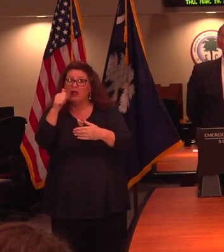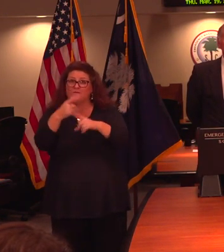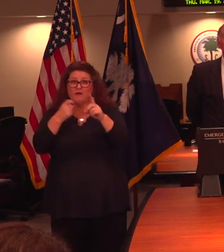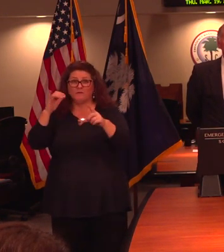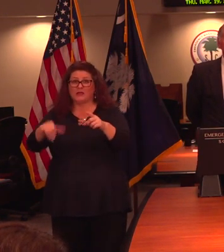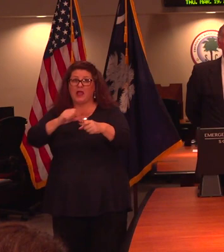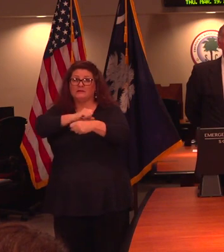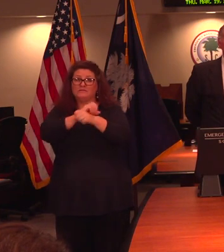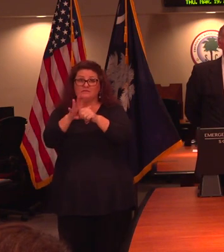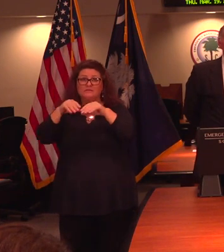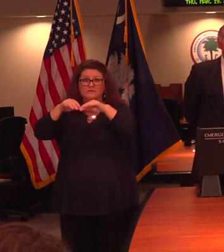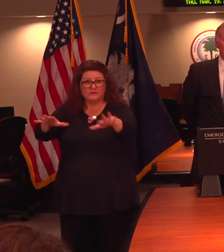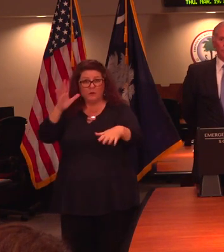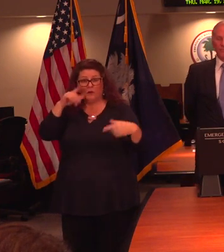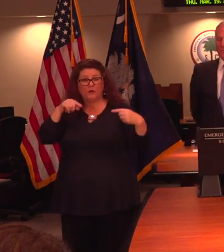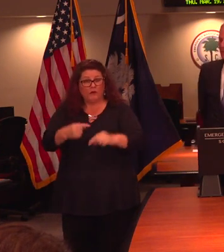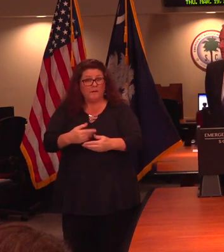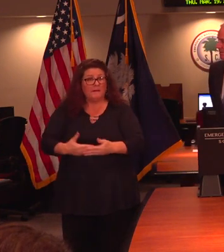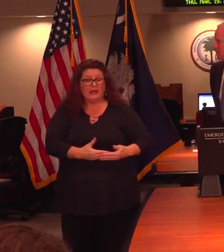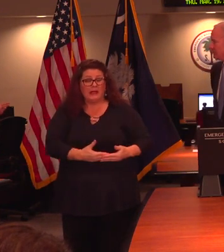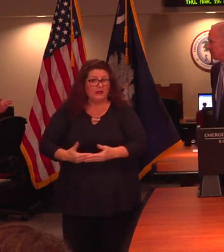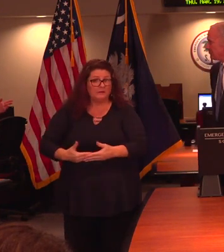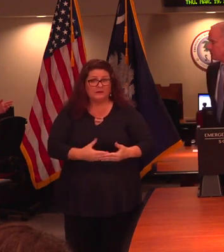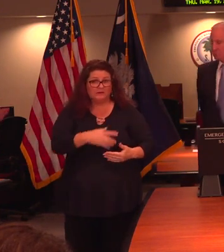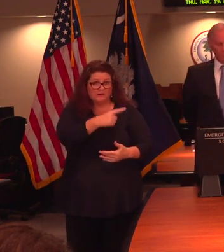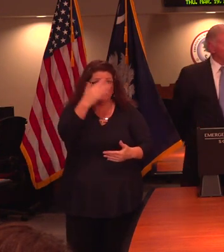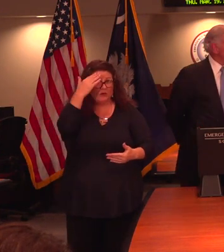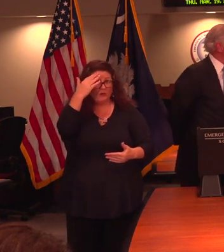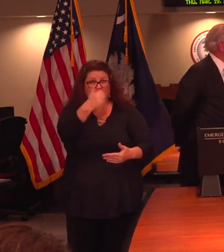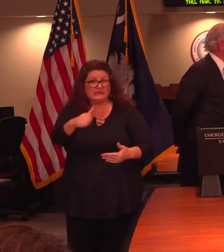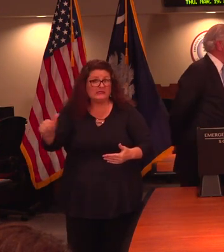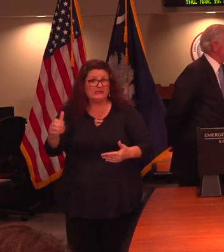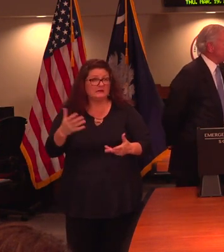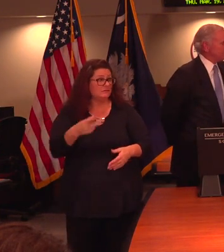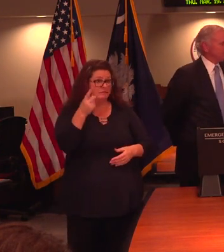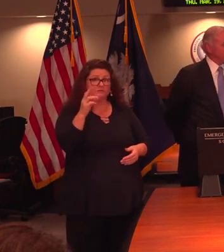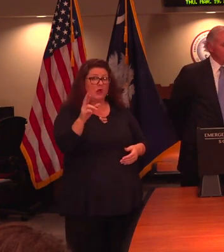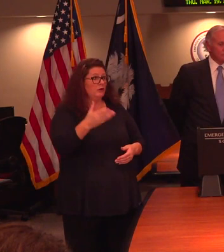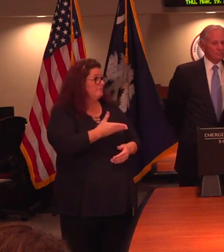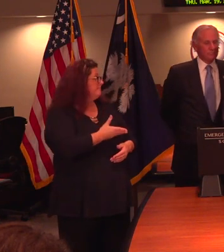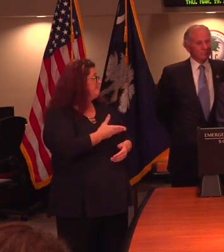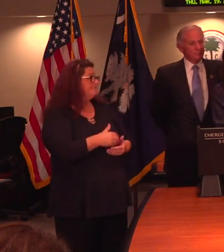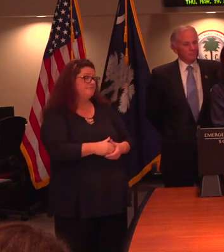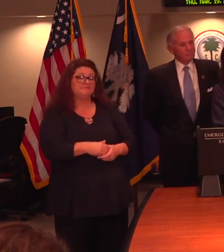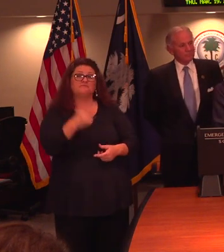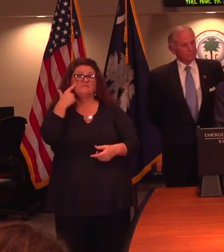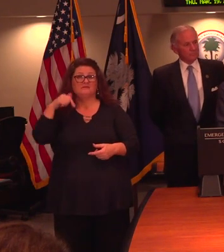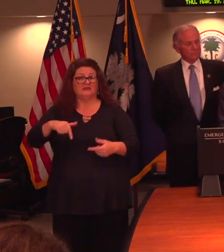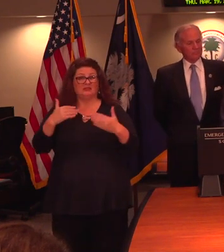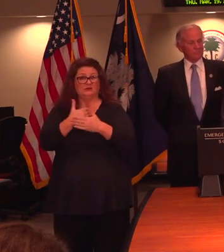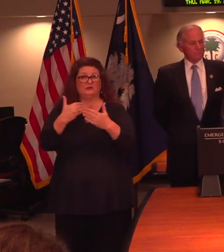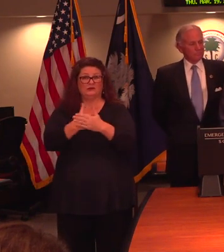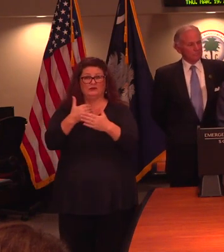transmitting that disease or getting that coronavirus as well? Doctor? Because this is a new virus,